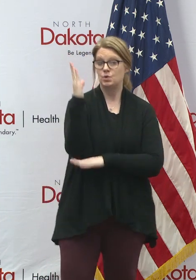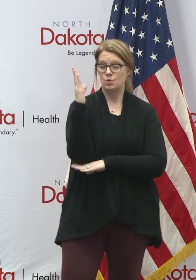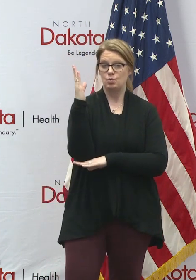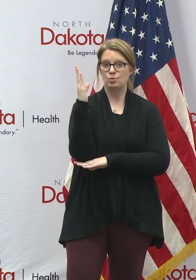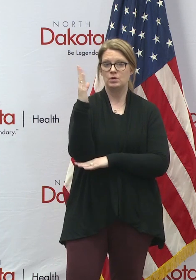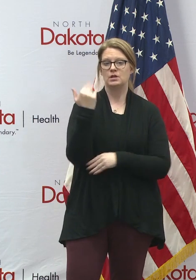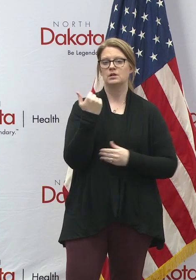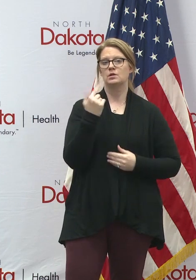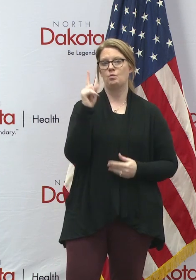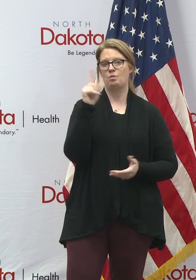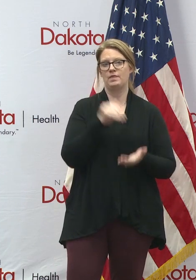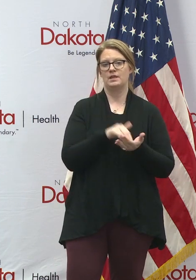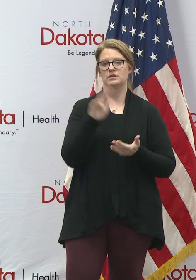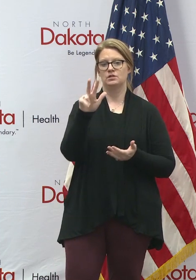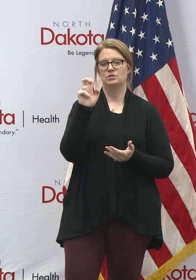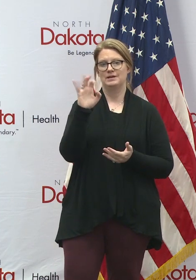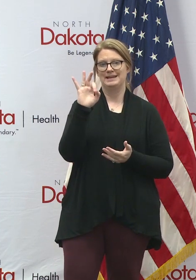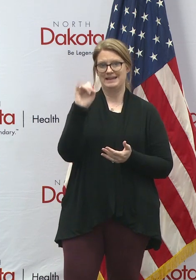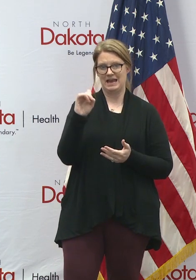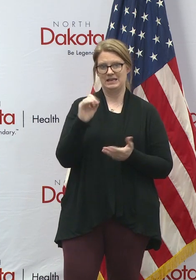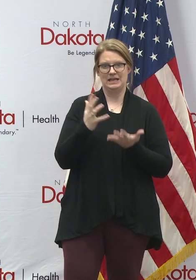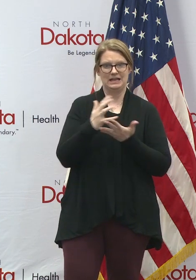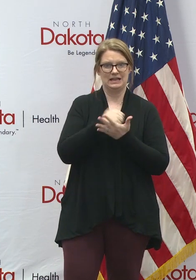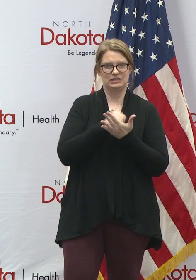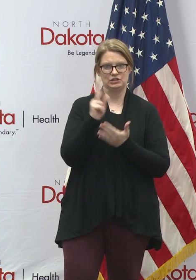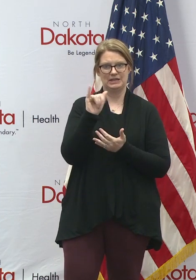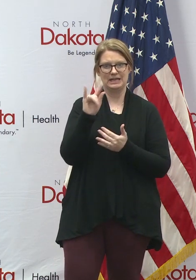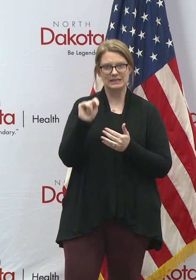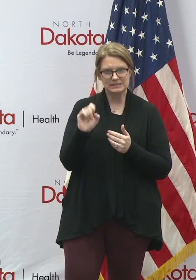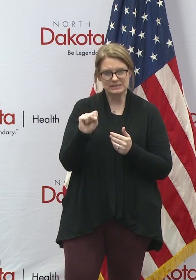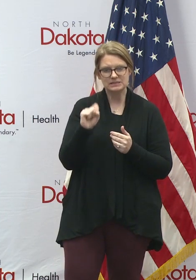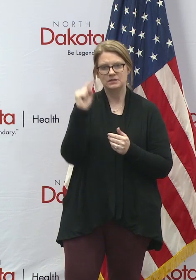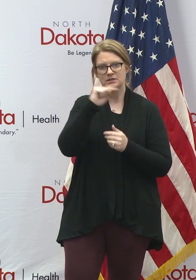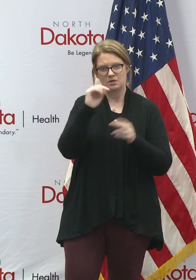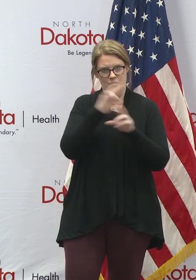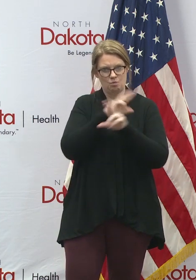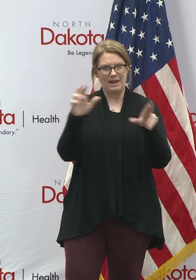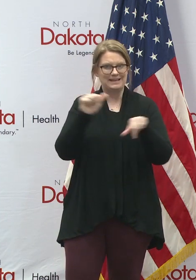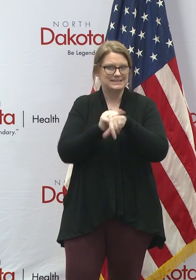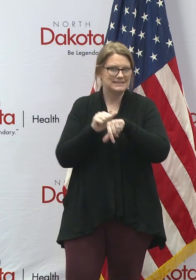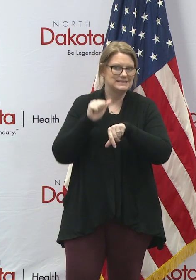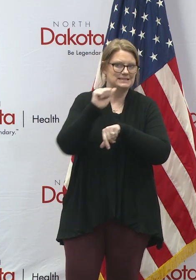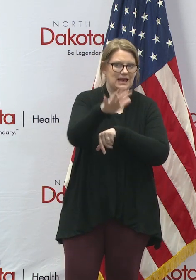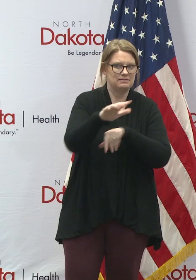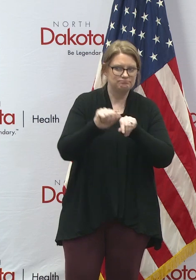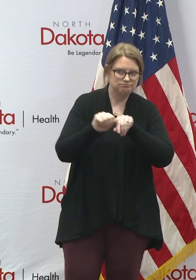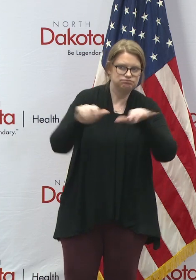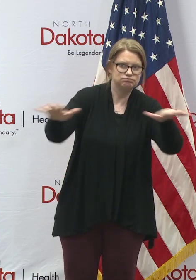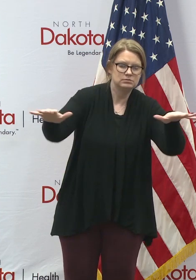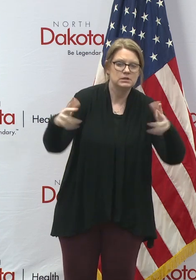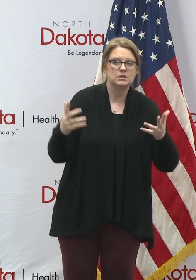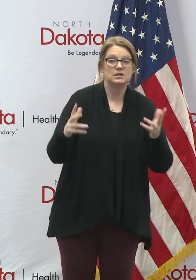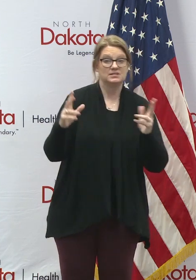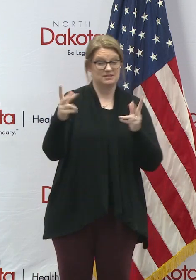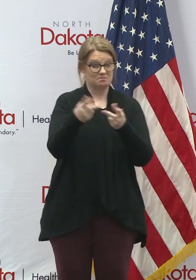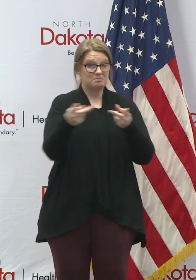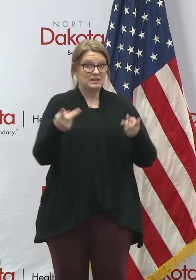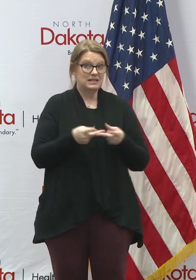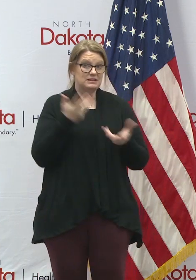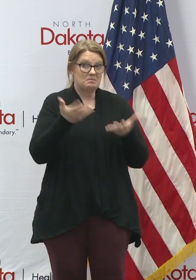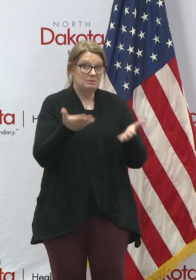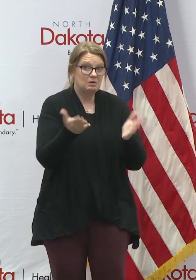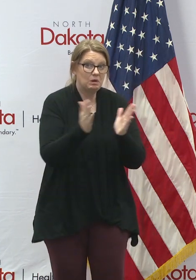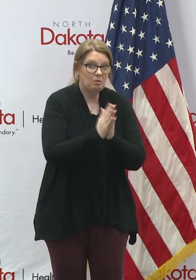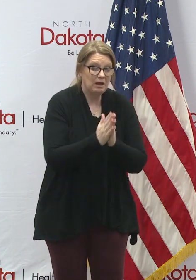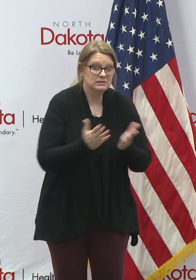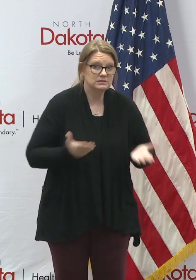1,390 collection kits at the Department of Health lab ready to send out to places that might be requesting them.